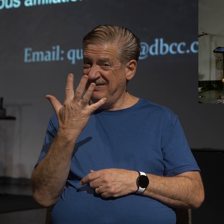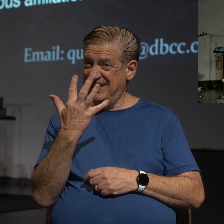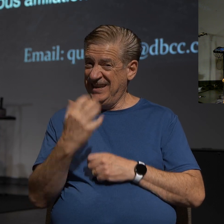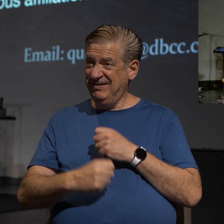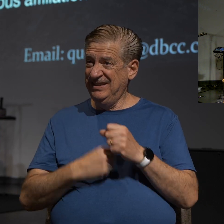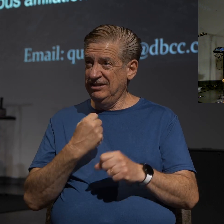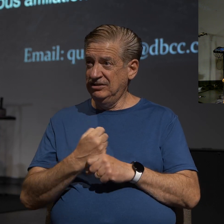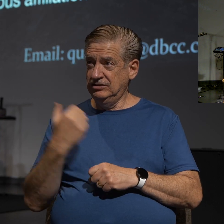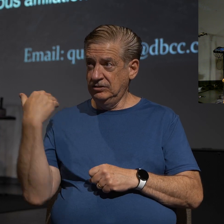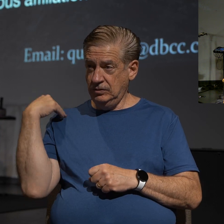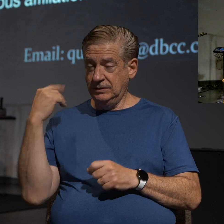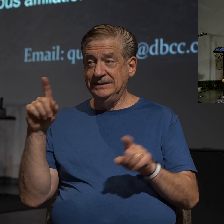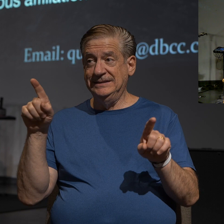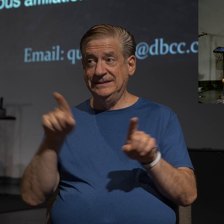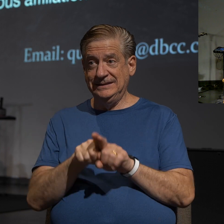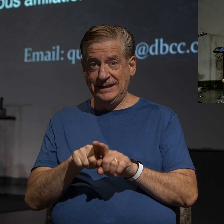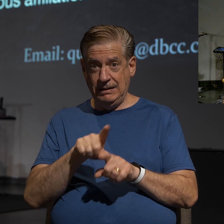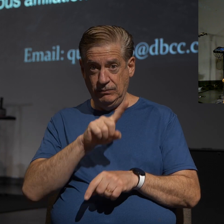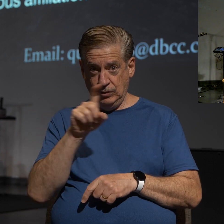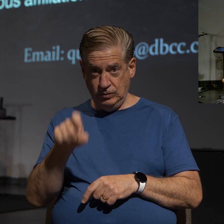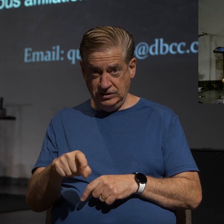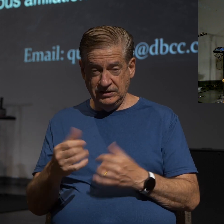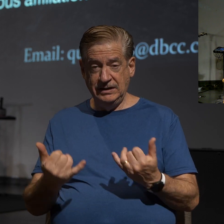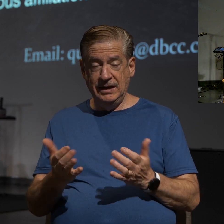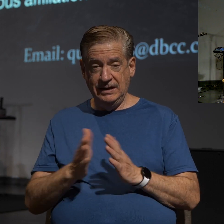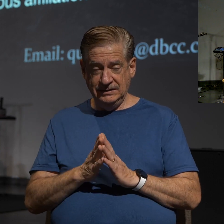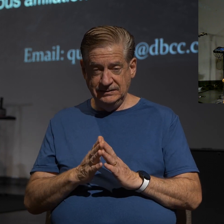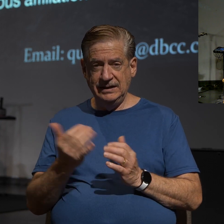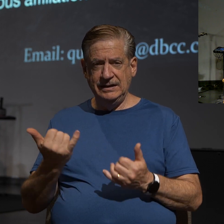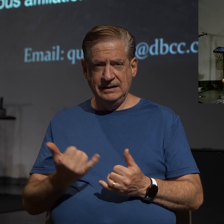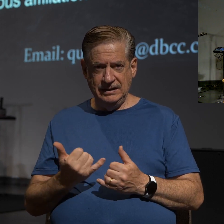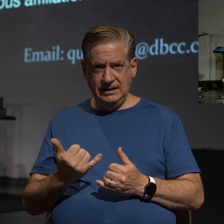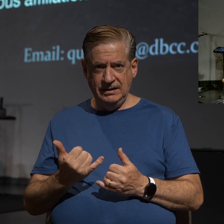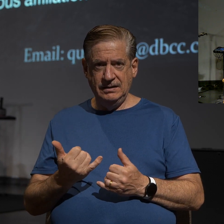that same question was asked, and now it's jumped to 24%.